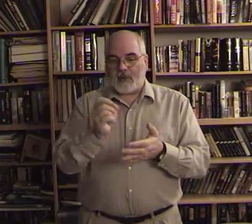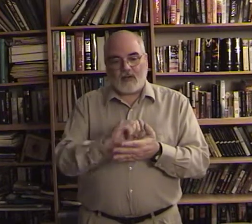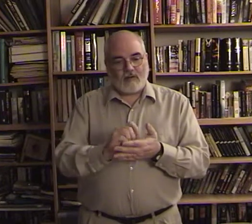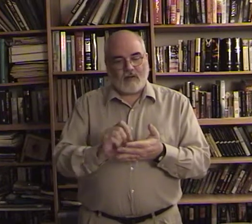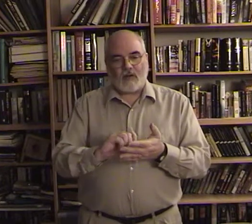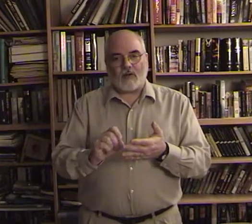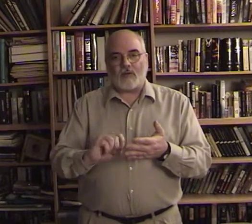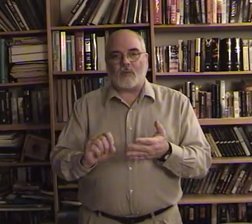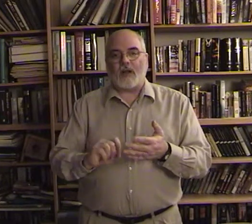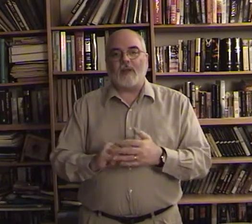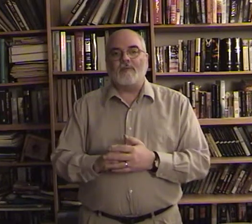pen and you're just writing